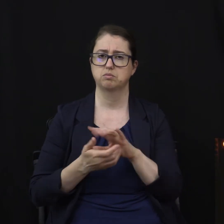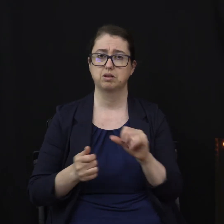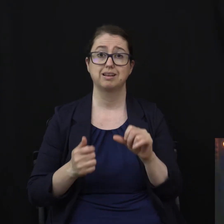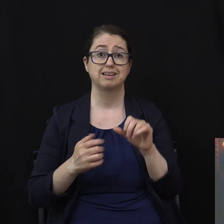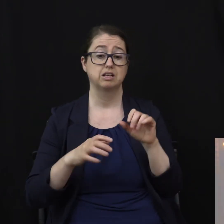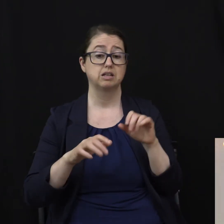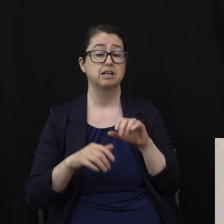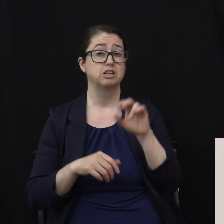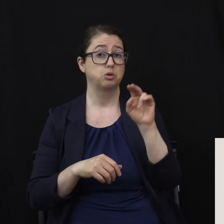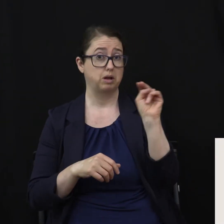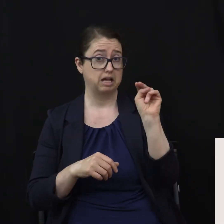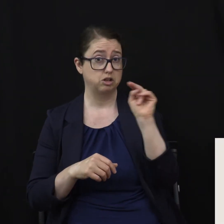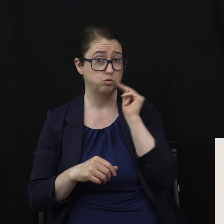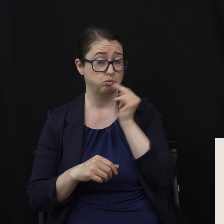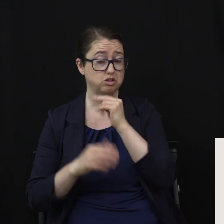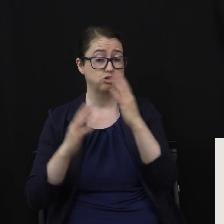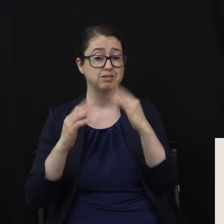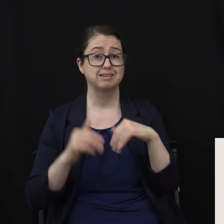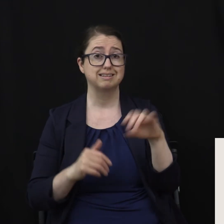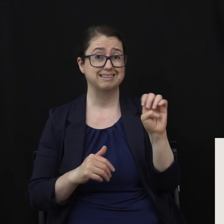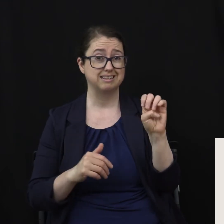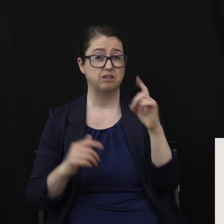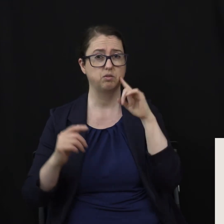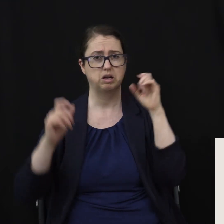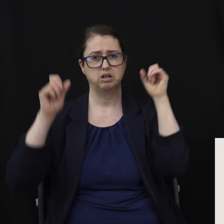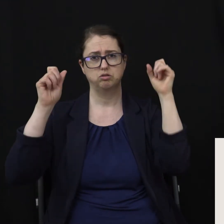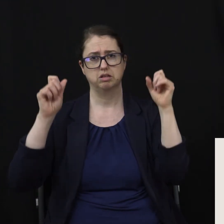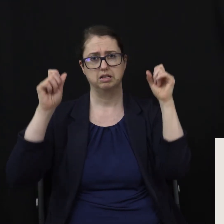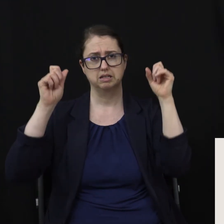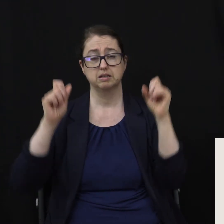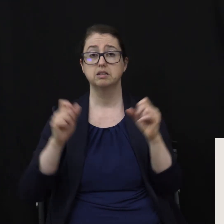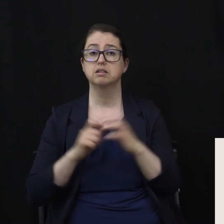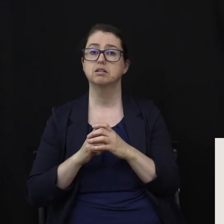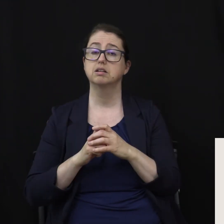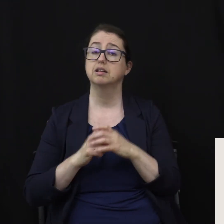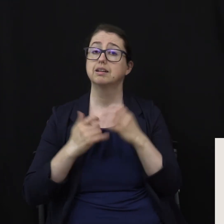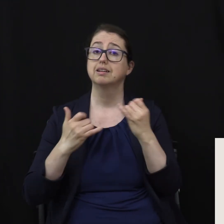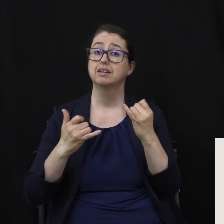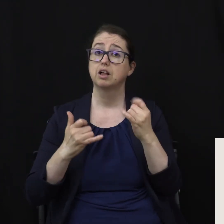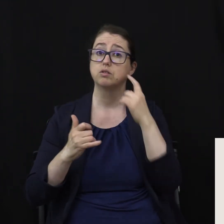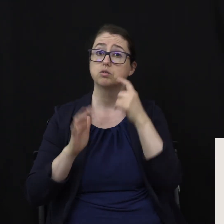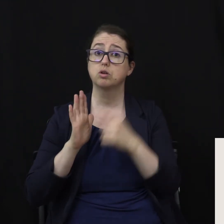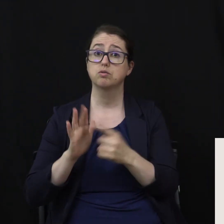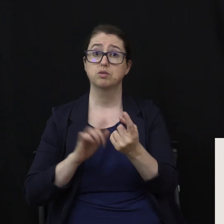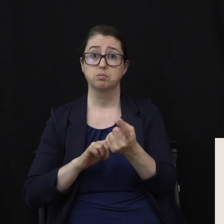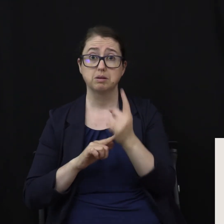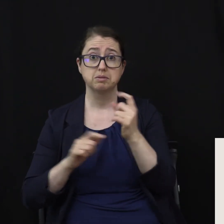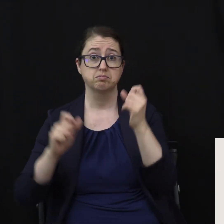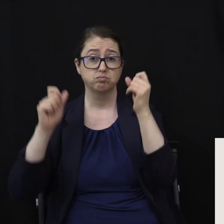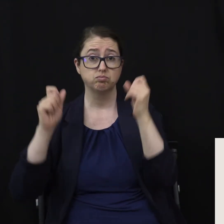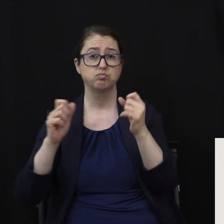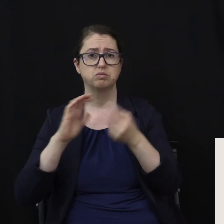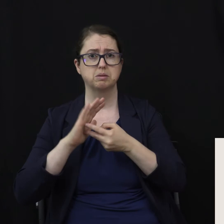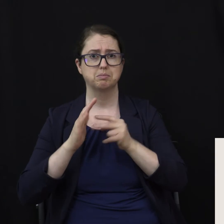exercise. Calculations have shown that for every one minute of exercise, you gain two minutes of longevity.